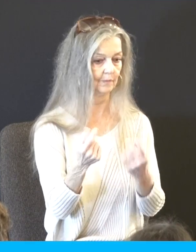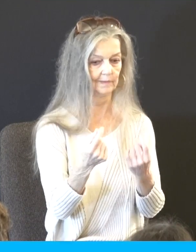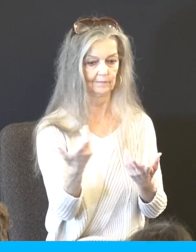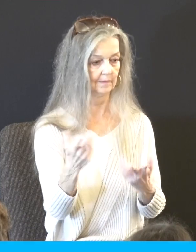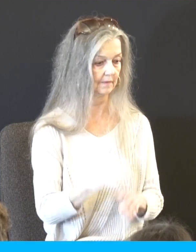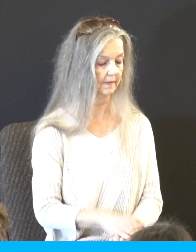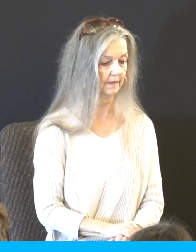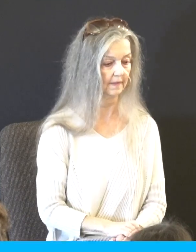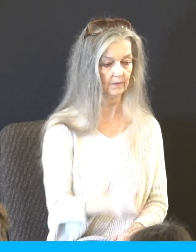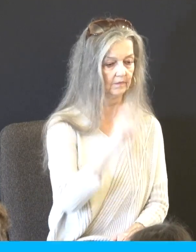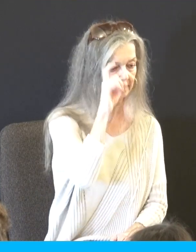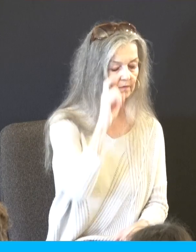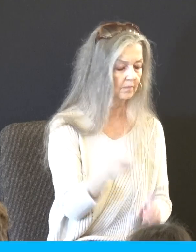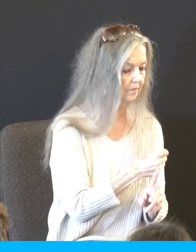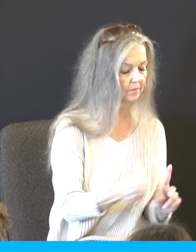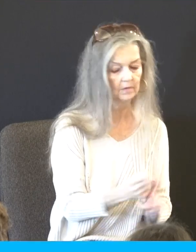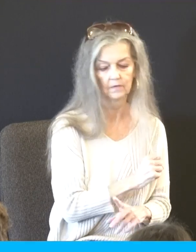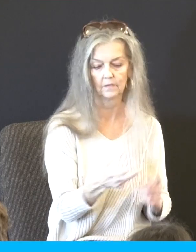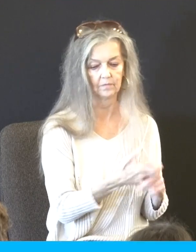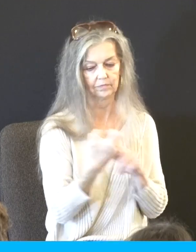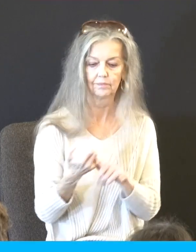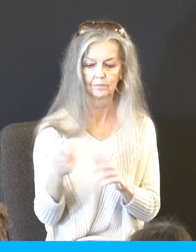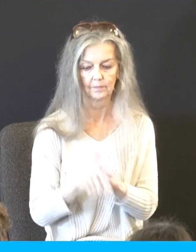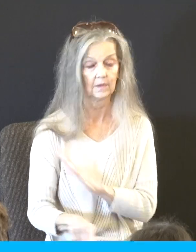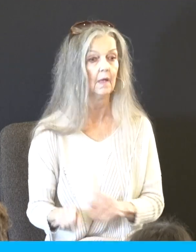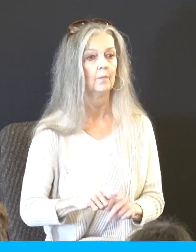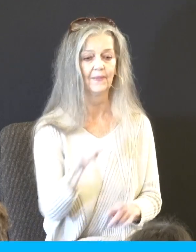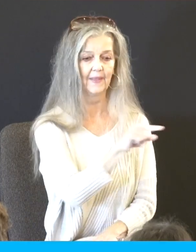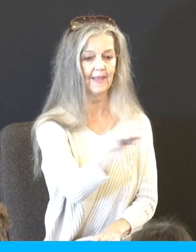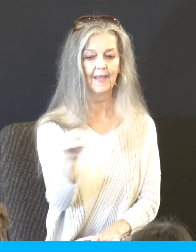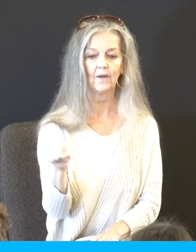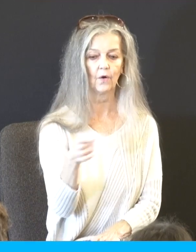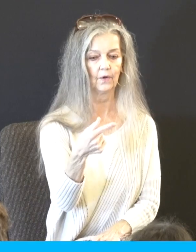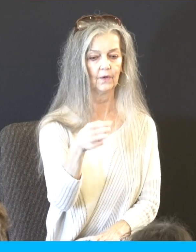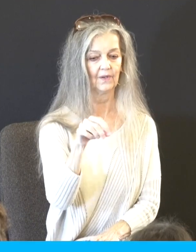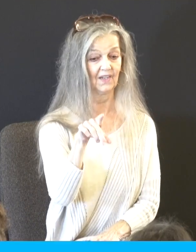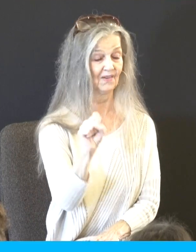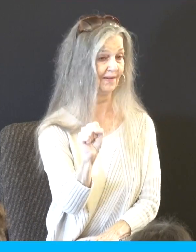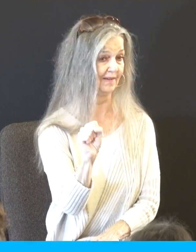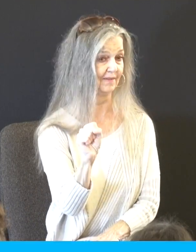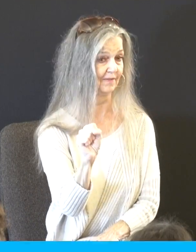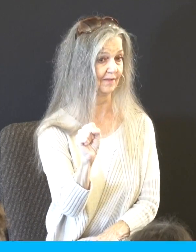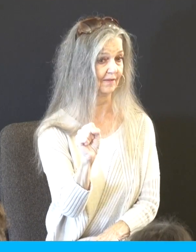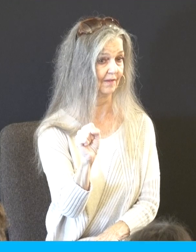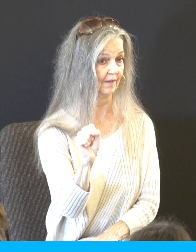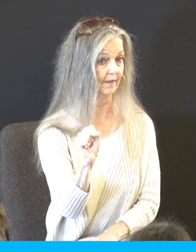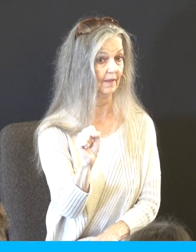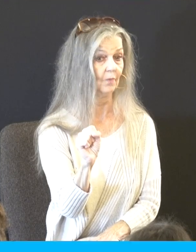sexual abuse and other things, abduction and murder and all that going on within their gods in their pantheon. A little wonder if the behavior of the people isn't much better.